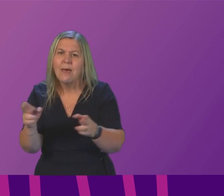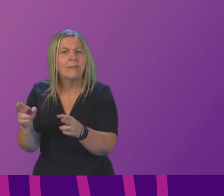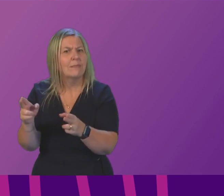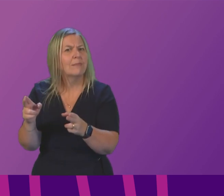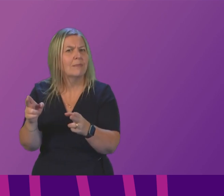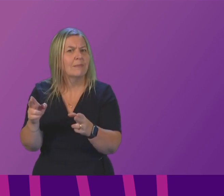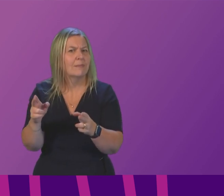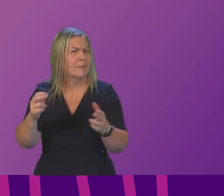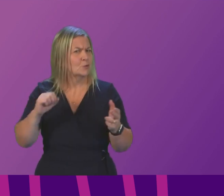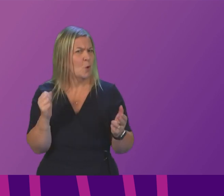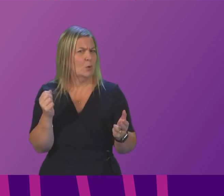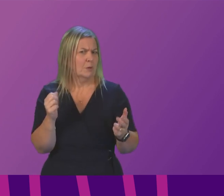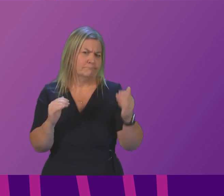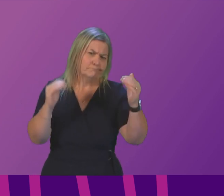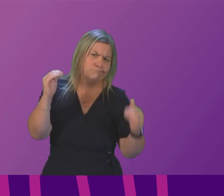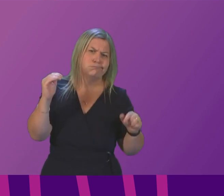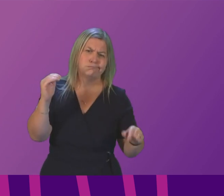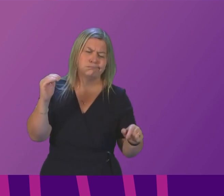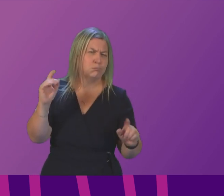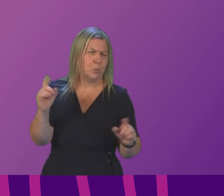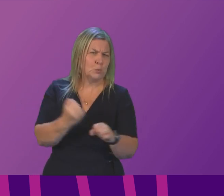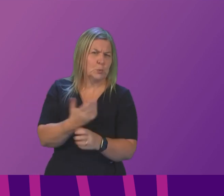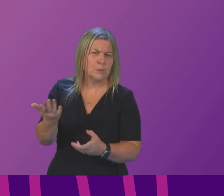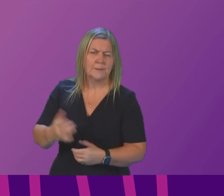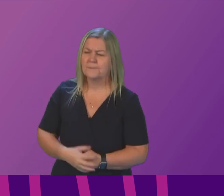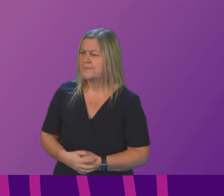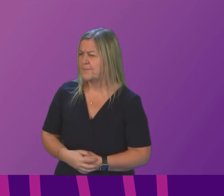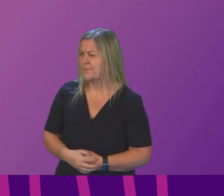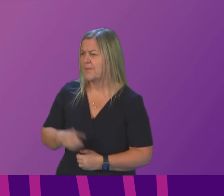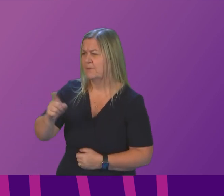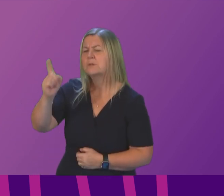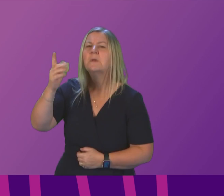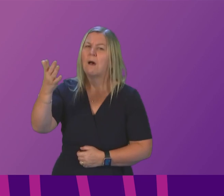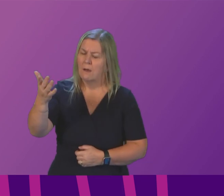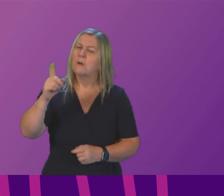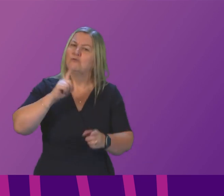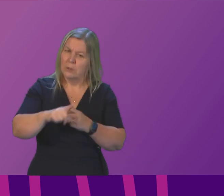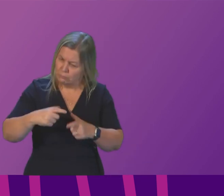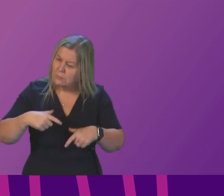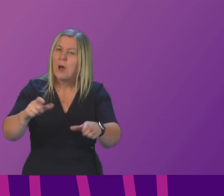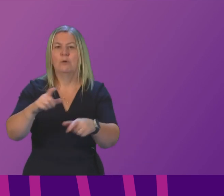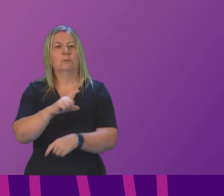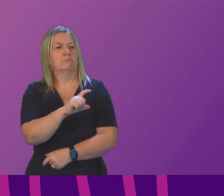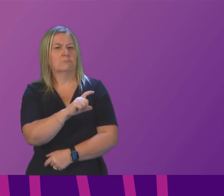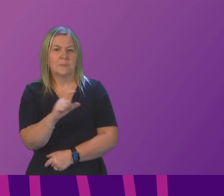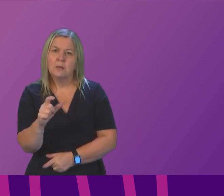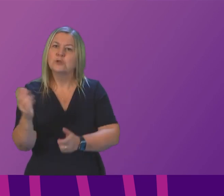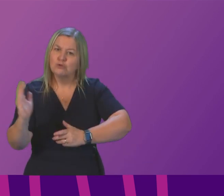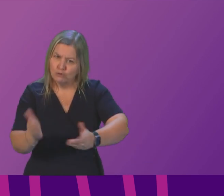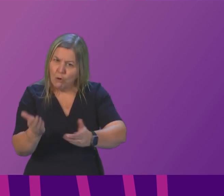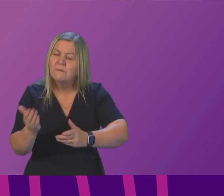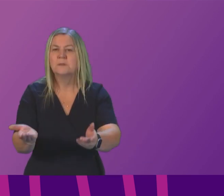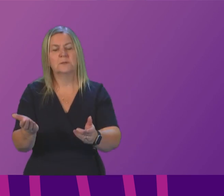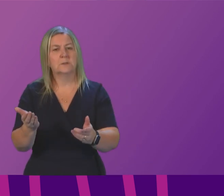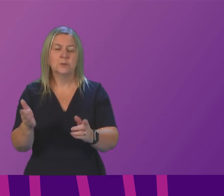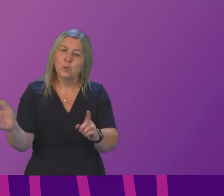continue to focus on ensuring equitable access to cancer services throughout the pandemic for example we have seen mutual aid across health boards so that every